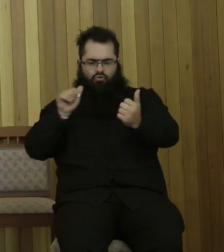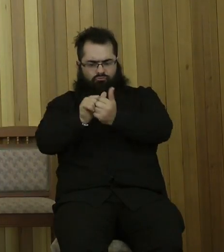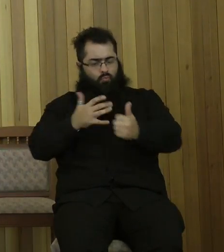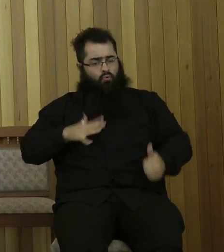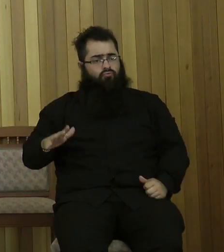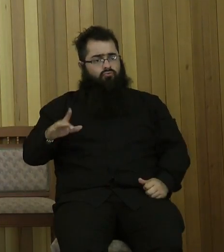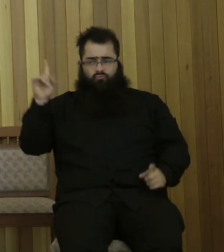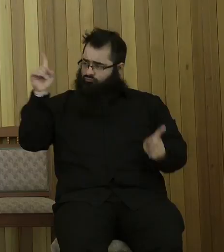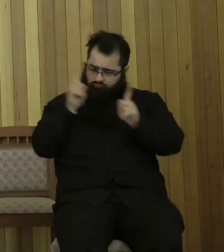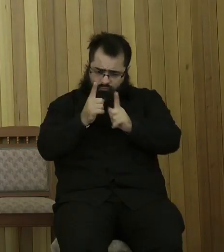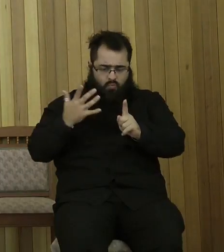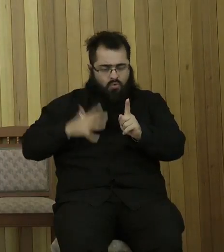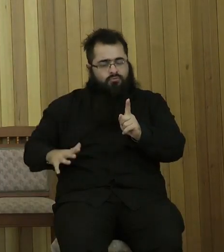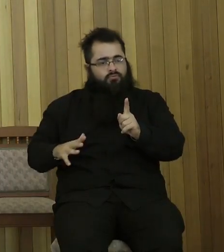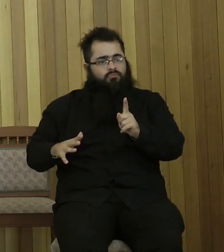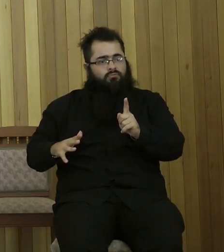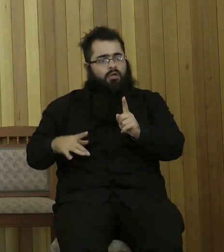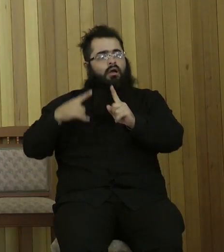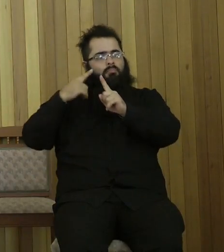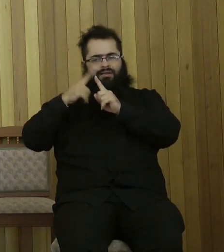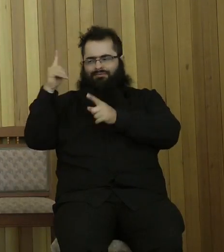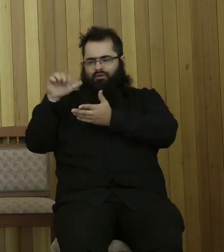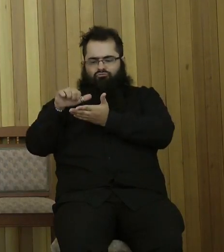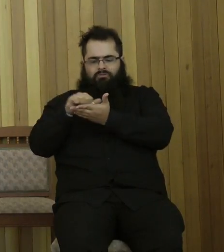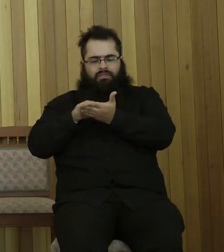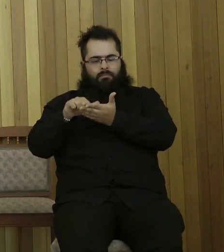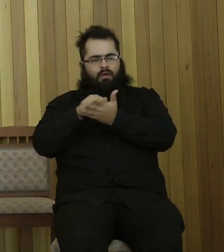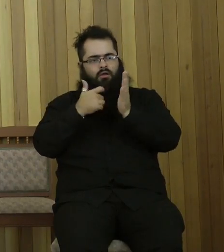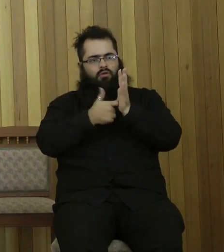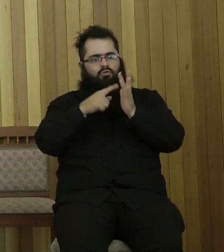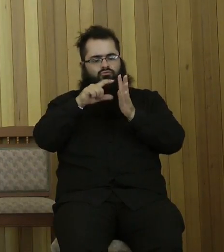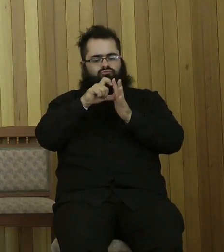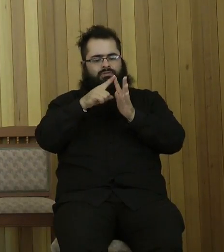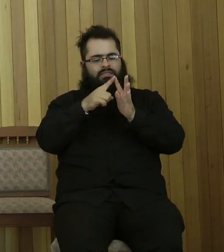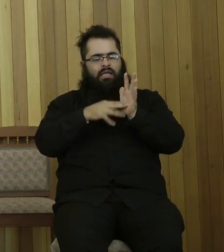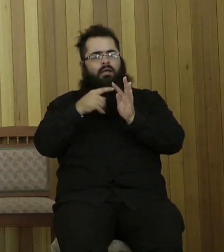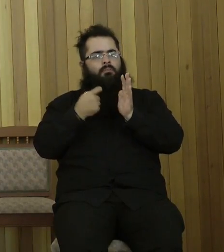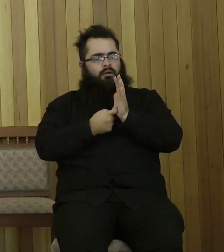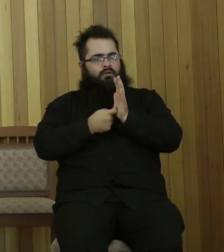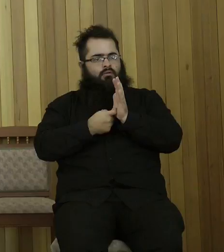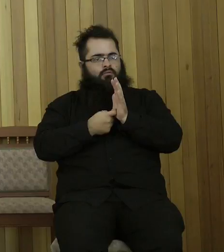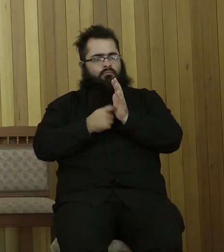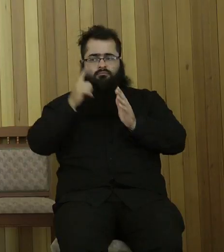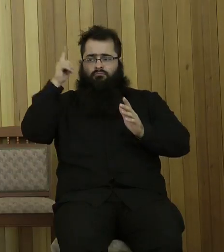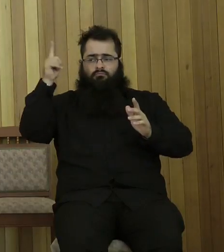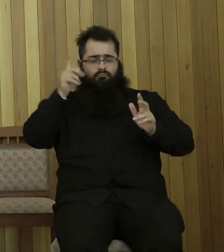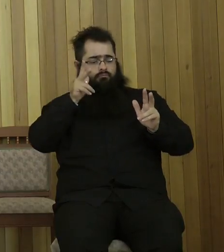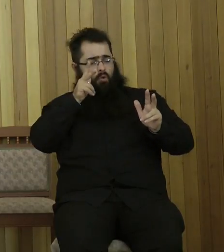And we also find that he is a redeemer God. As God of the Exodus, he miraculously led a nation of